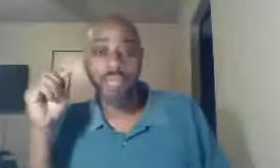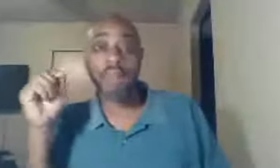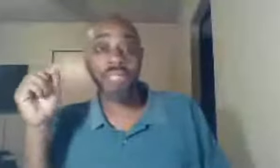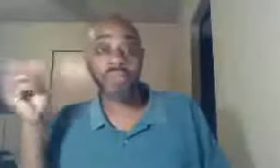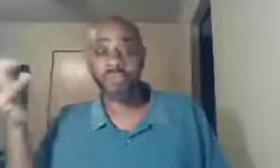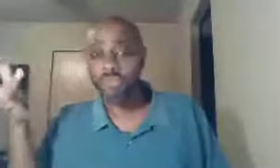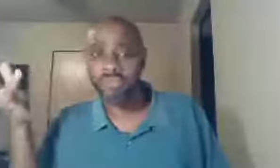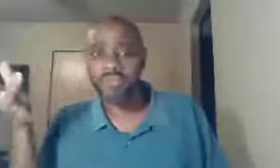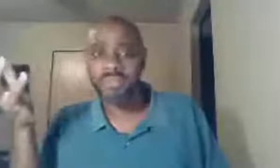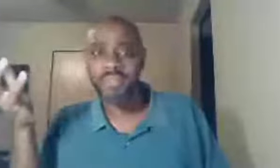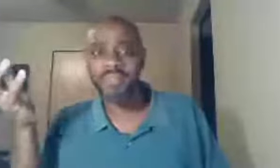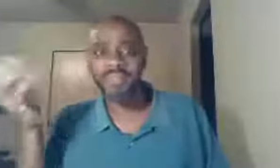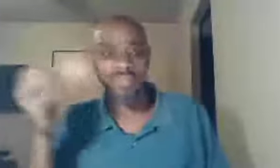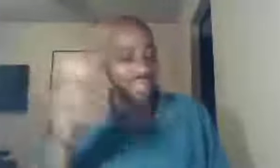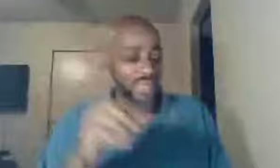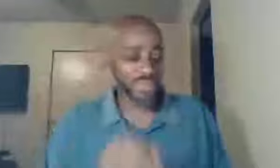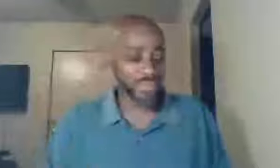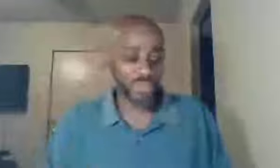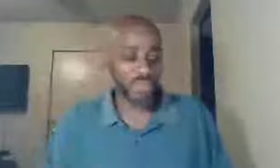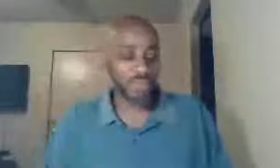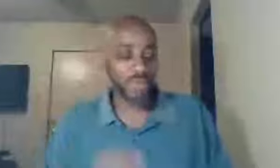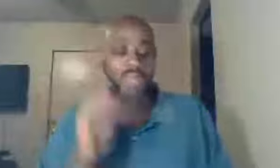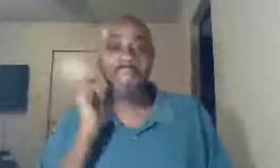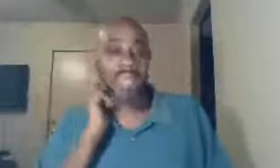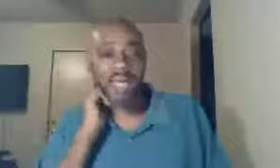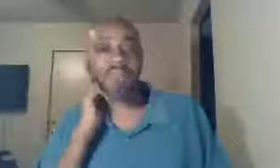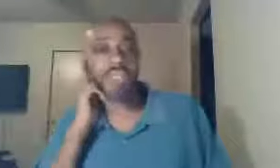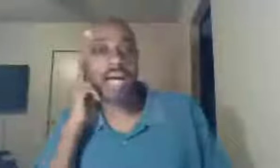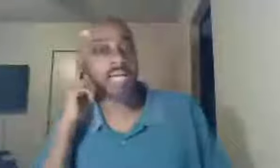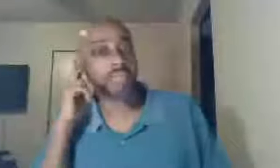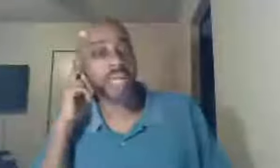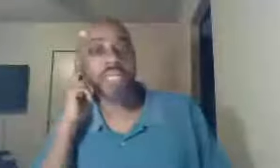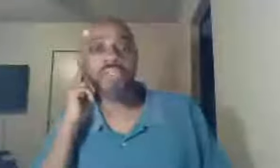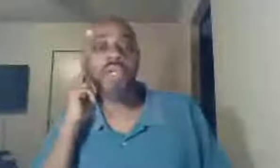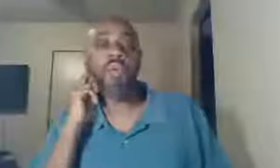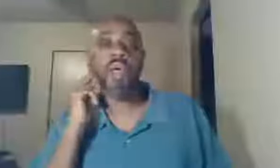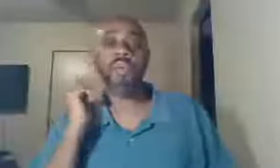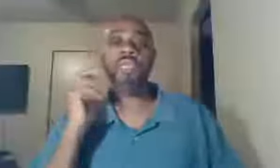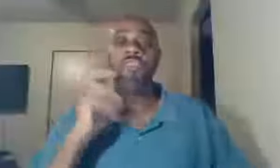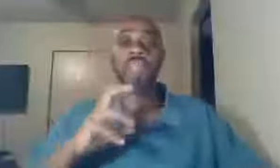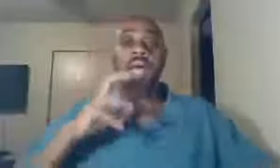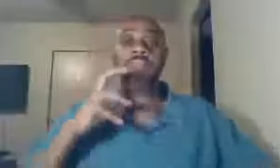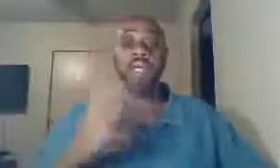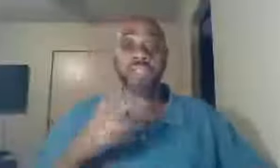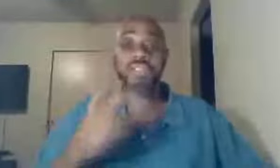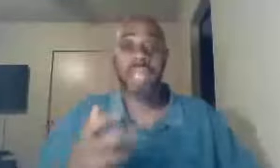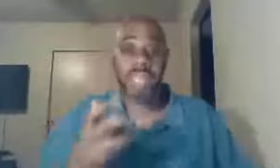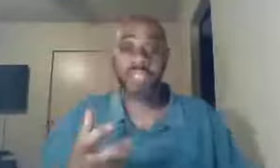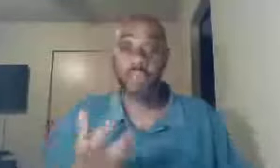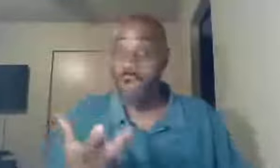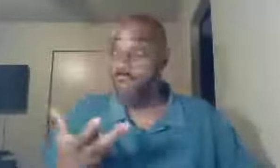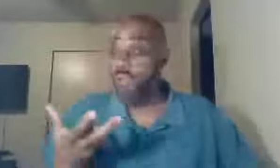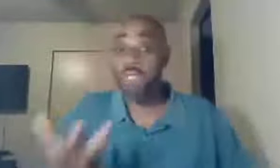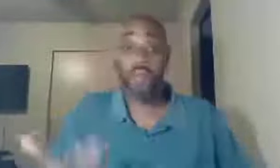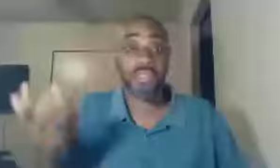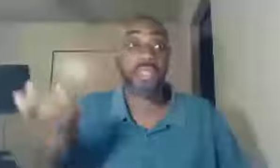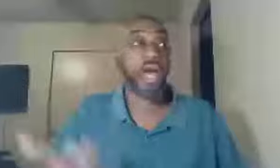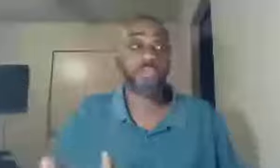Bible Institute, so we may come to God, in a place, where we do not, understand his word, what we know, is the gospel,